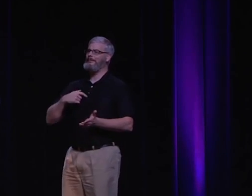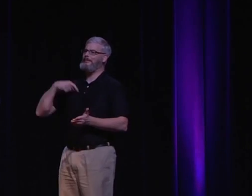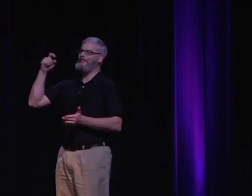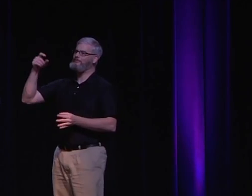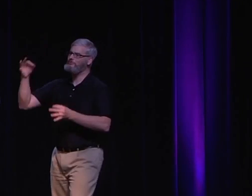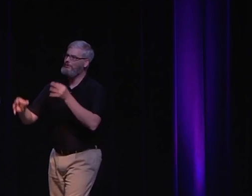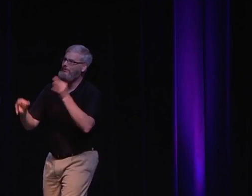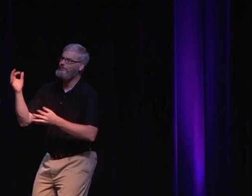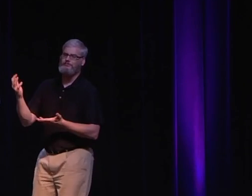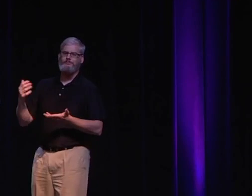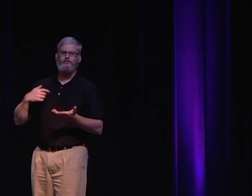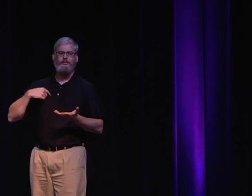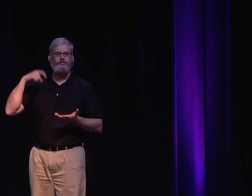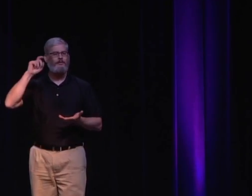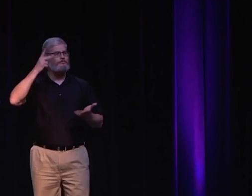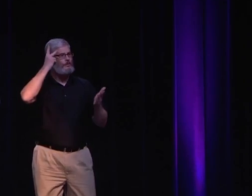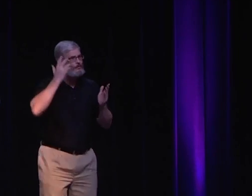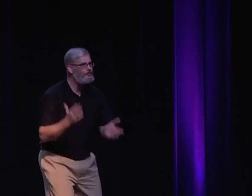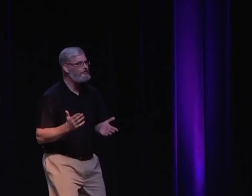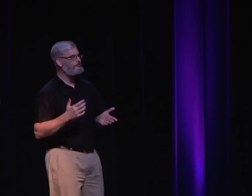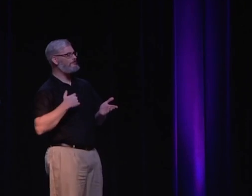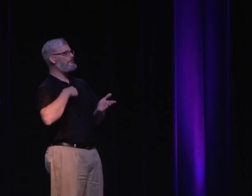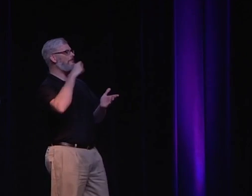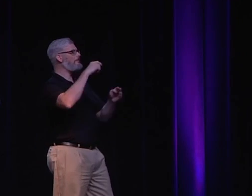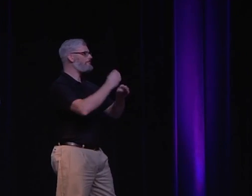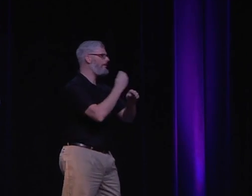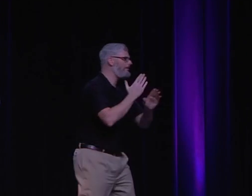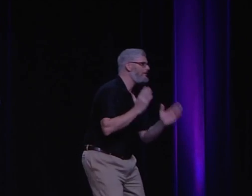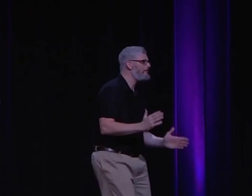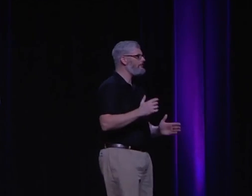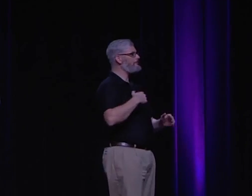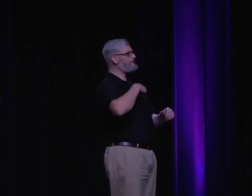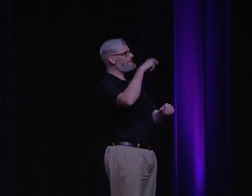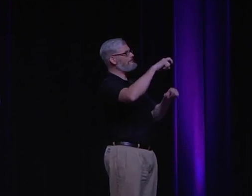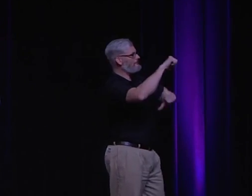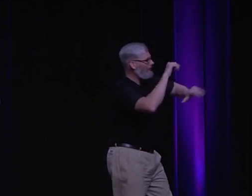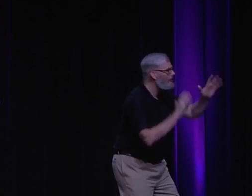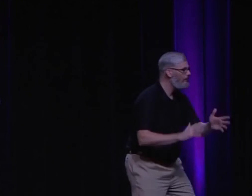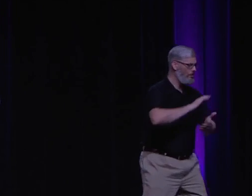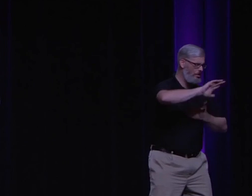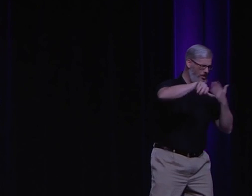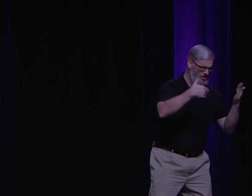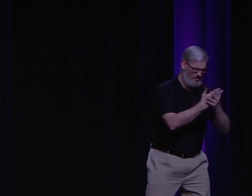lawyers, we need judges, politicians, mathematicians, scientists,